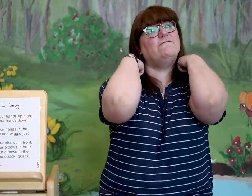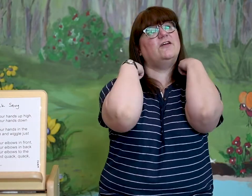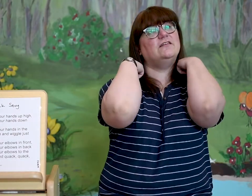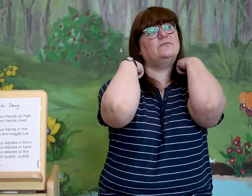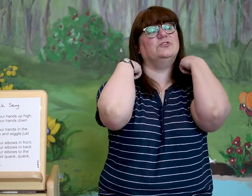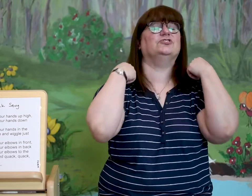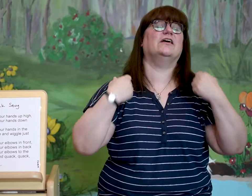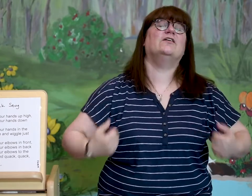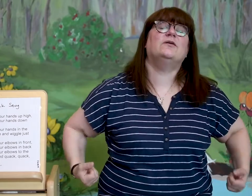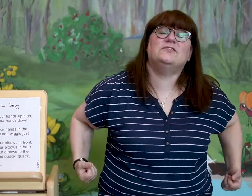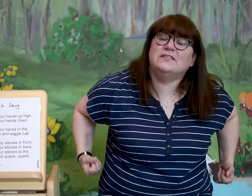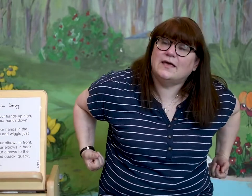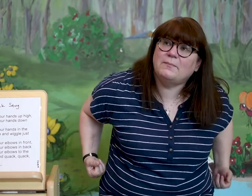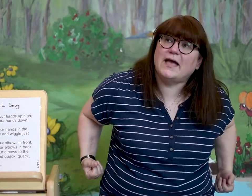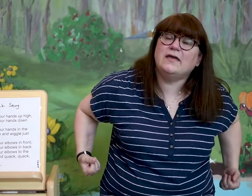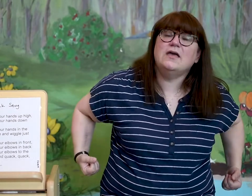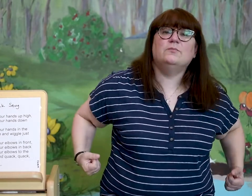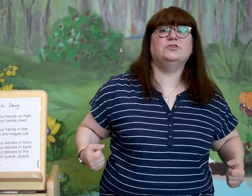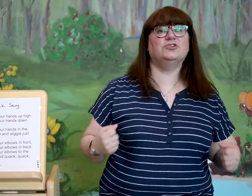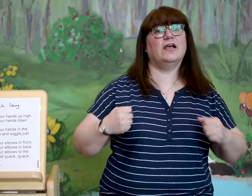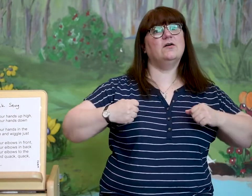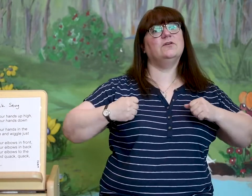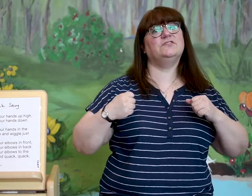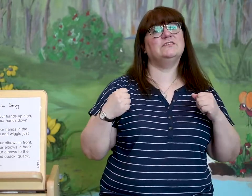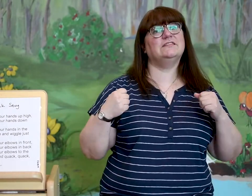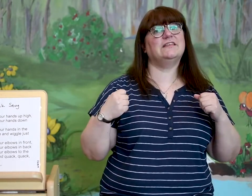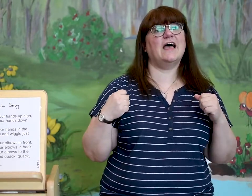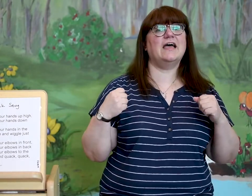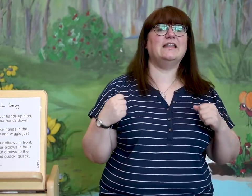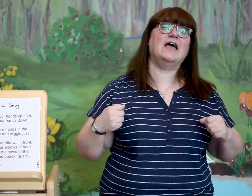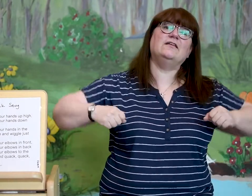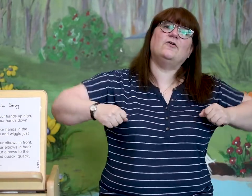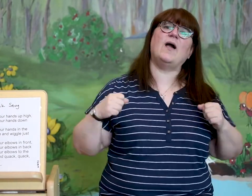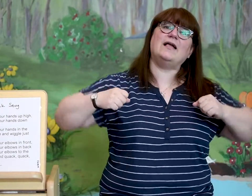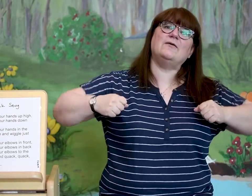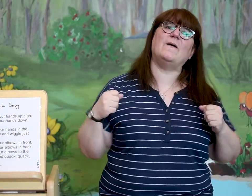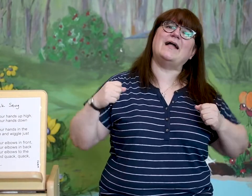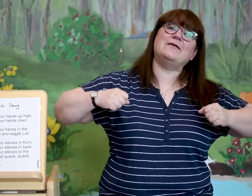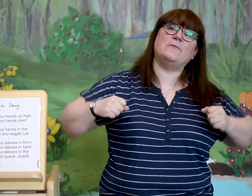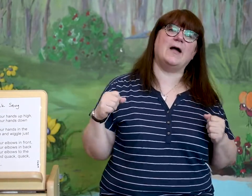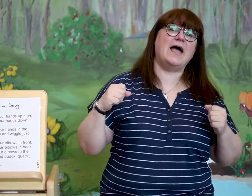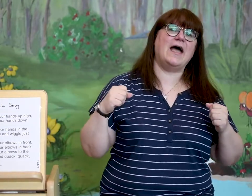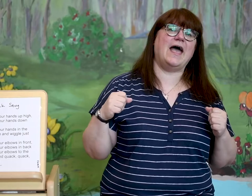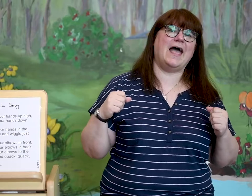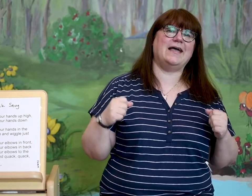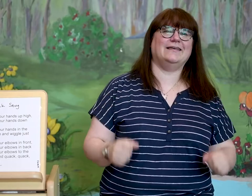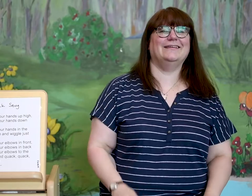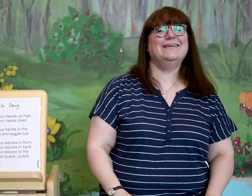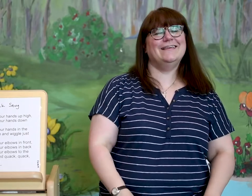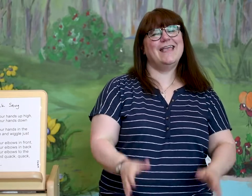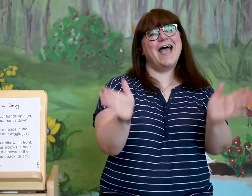front, put your elbows in the back, put your elbows to the side, and quack, quack, quack! Yay!